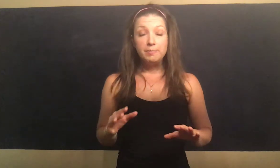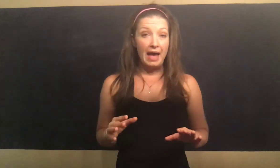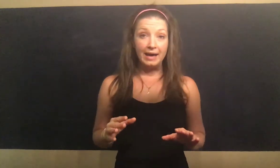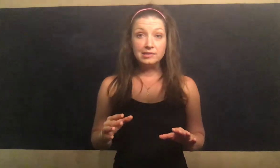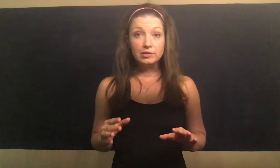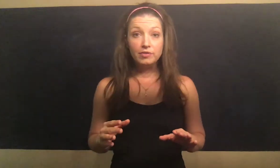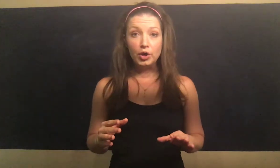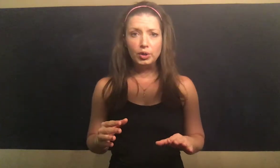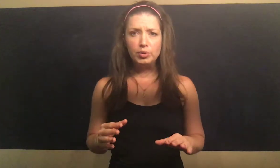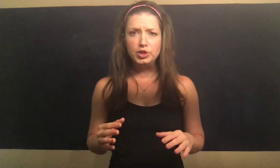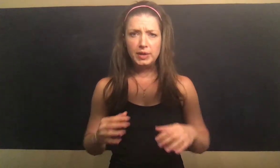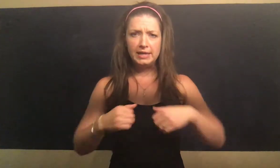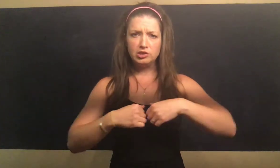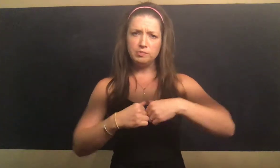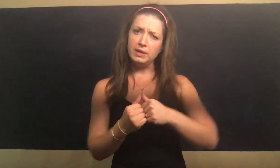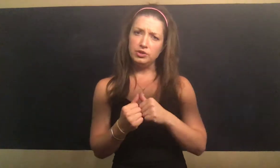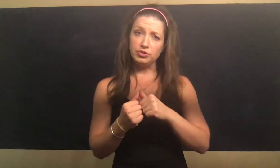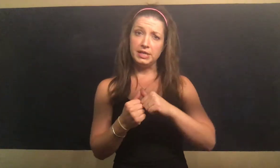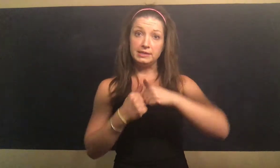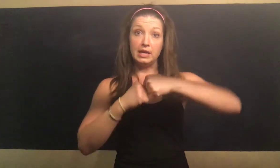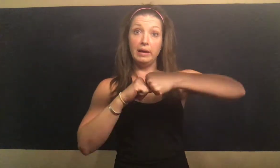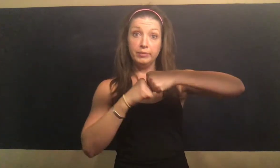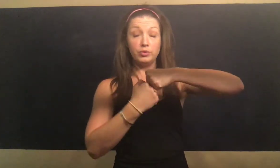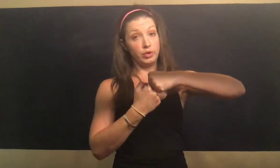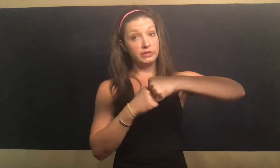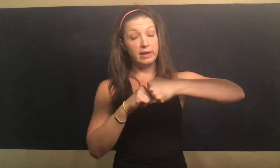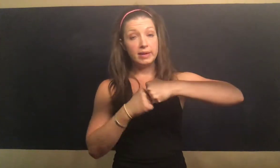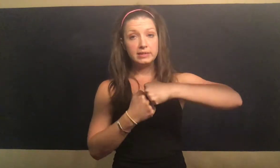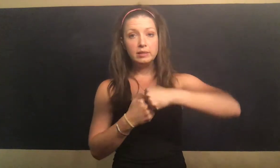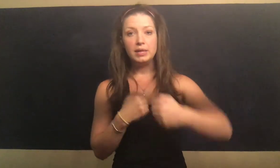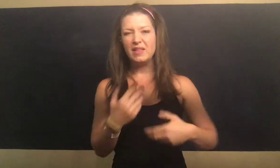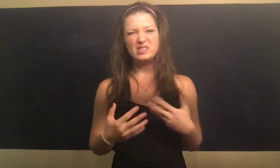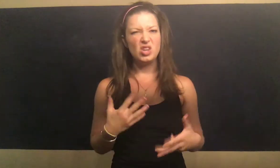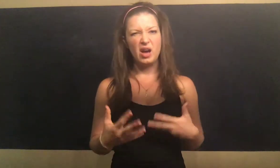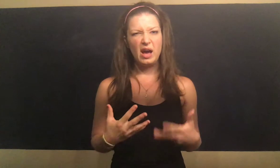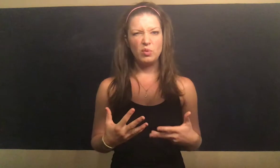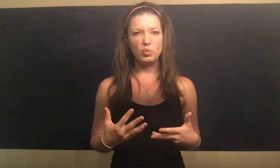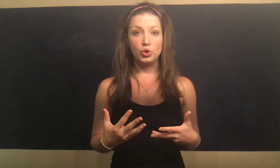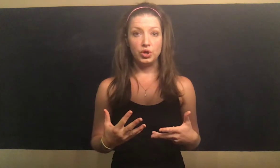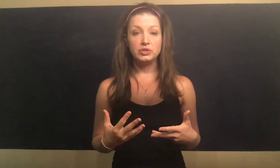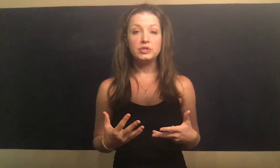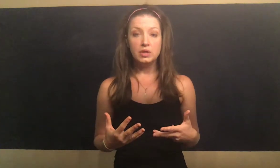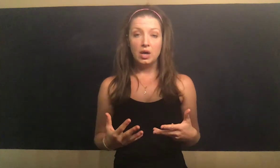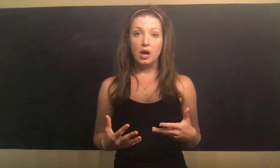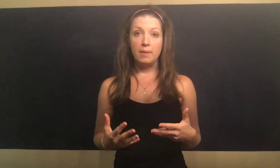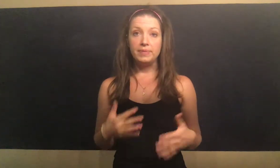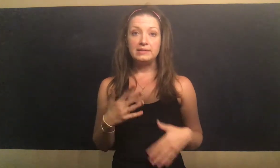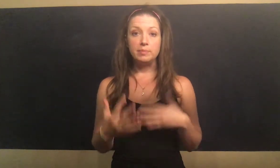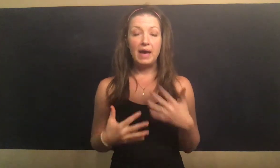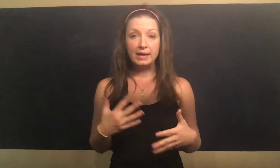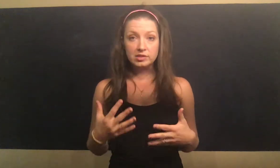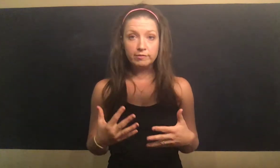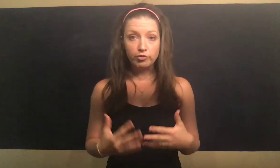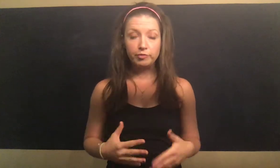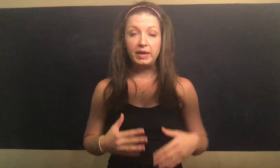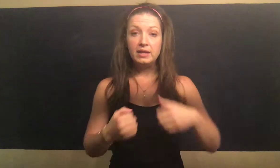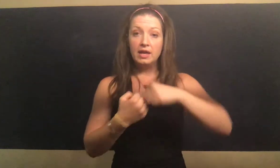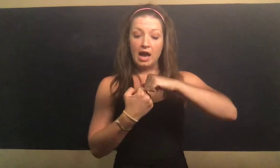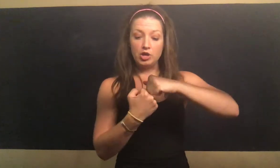passive, though. You can't just bend your knee and say, I'm going to rotate my tibia. That's not how it works. That's a passive movement, and you